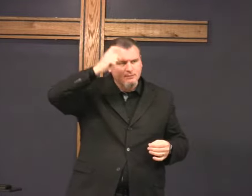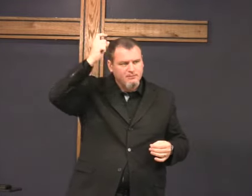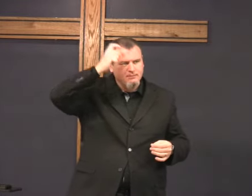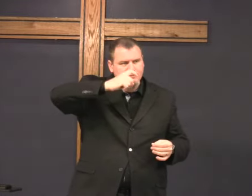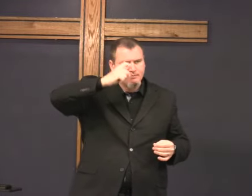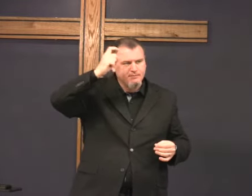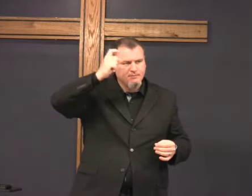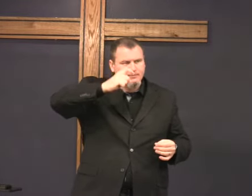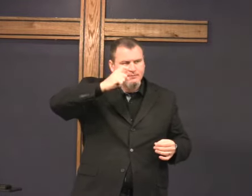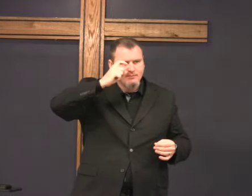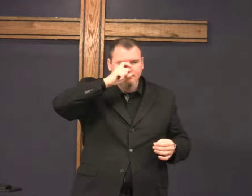wisdom.